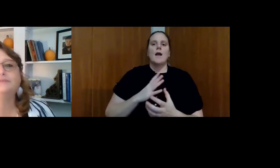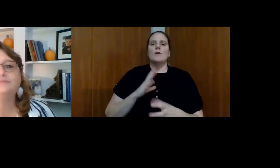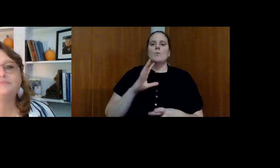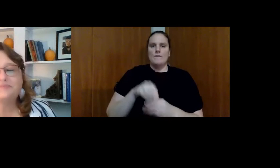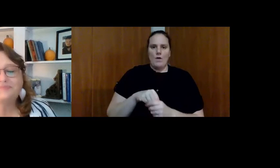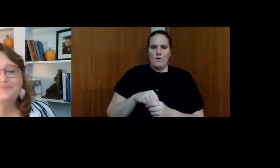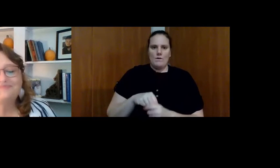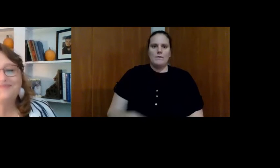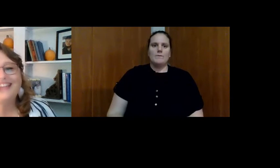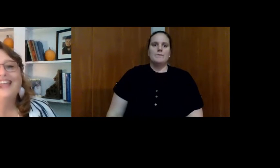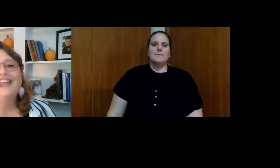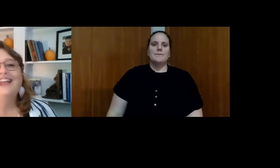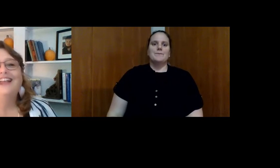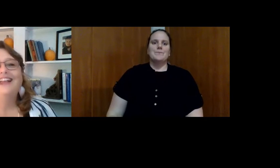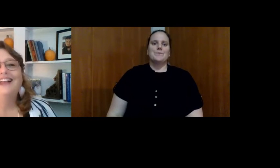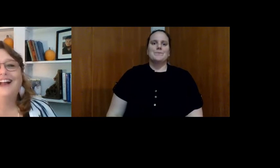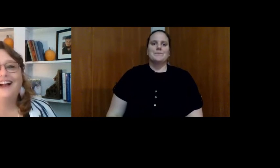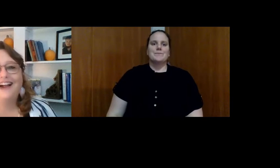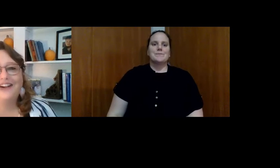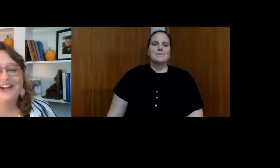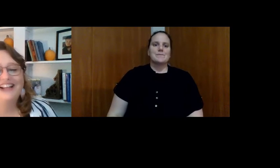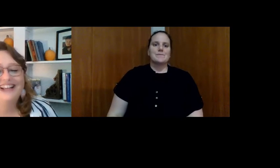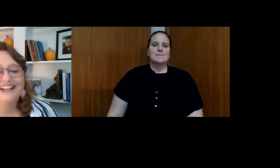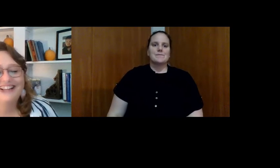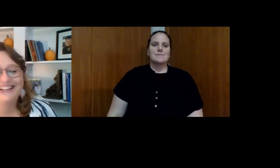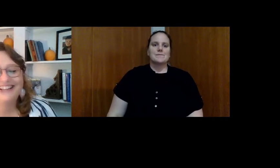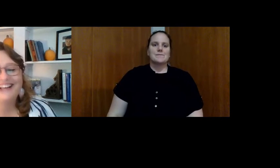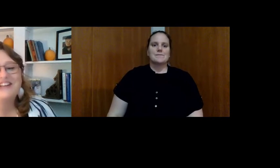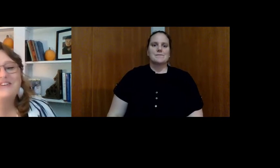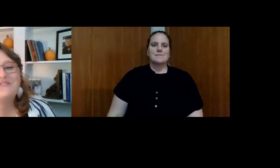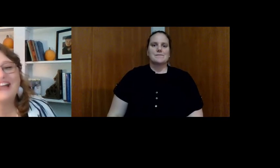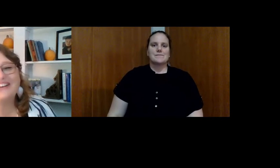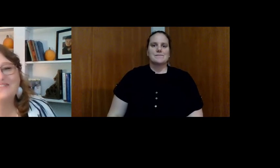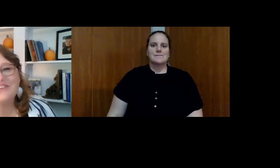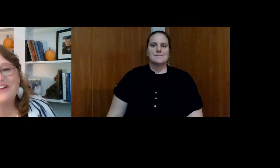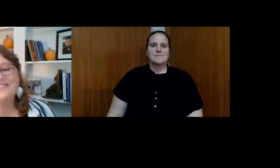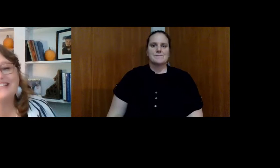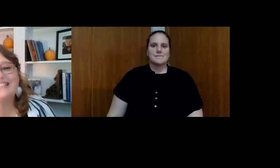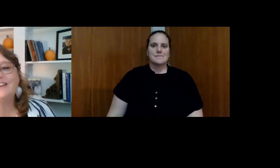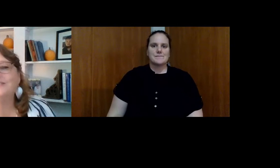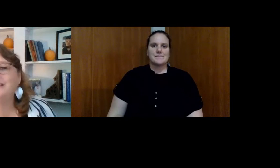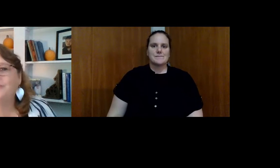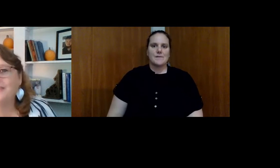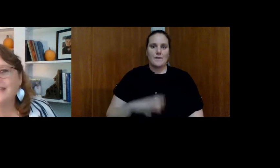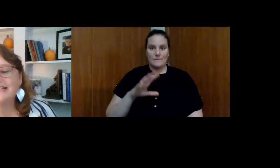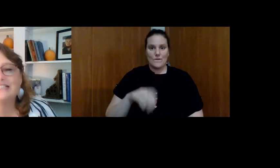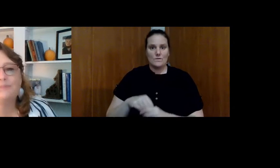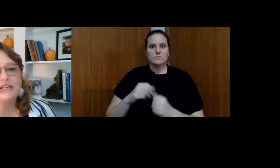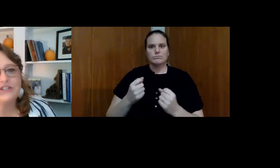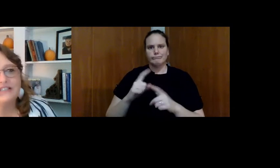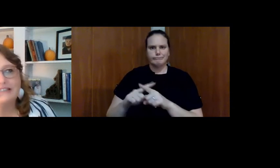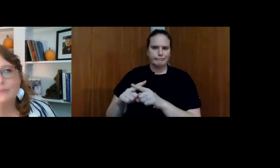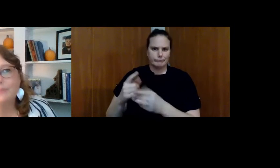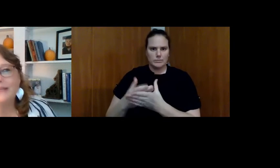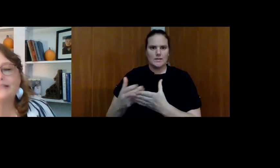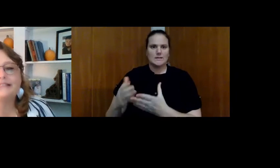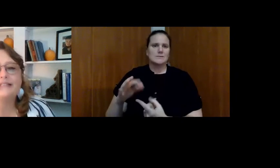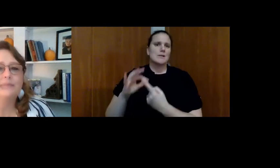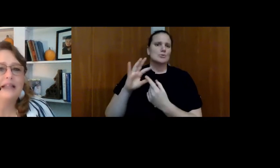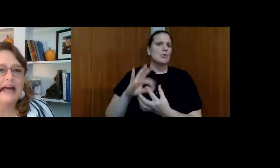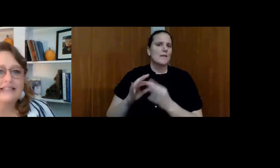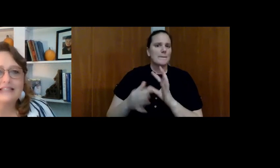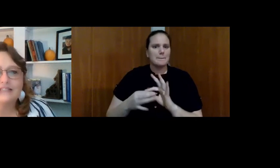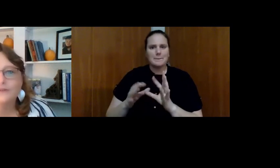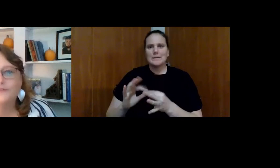in several different things. Special Olympics,